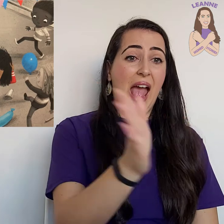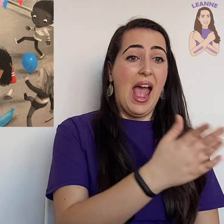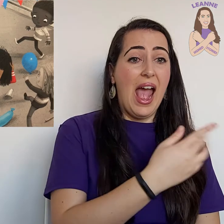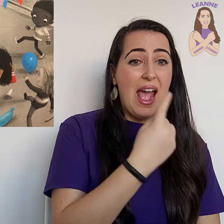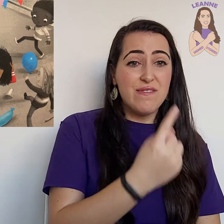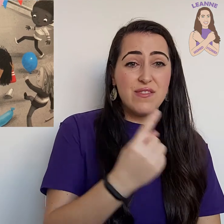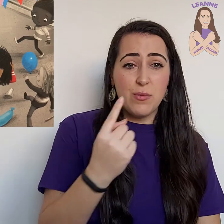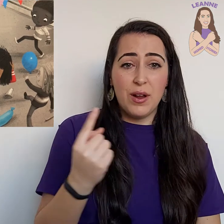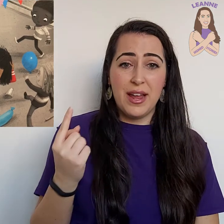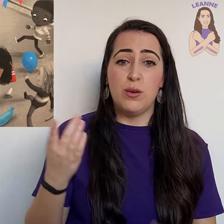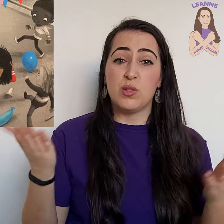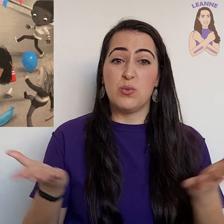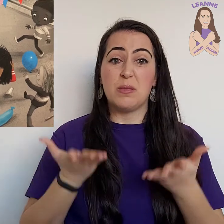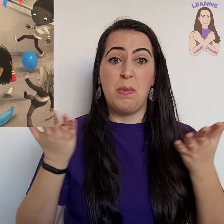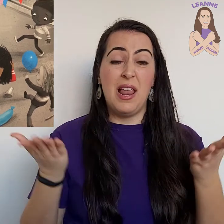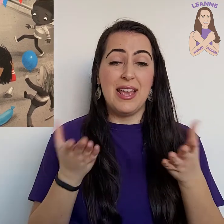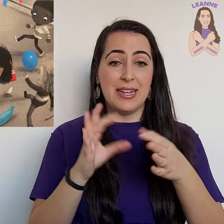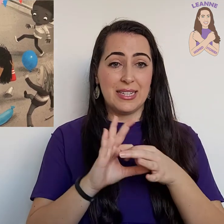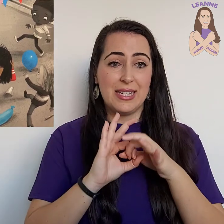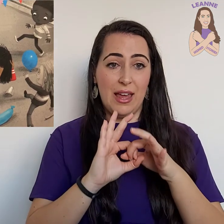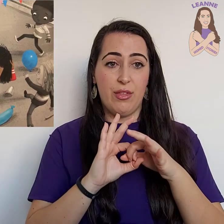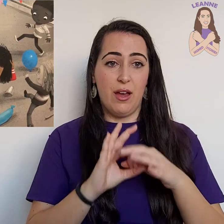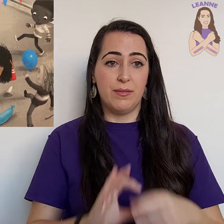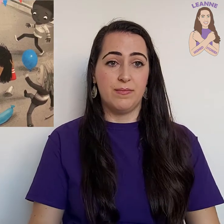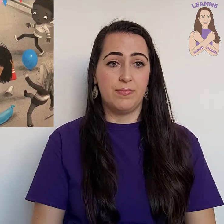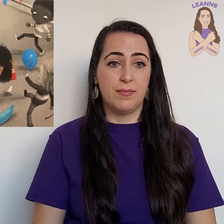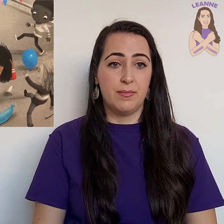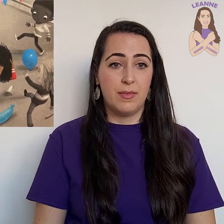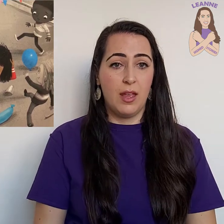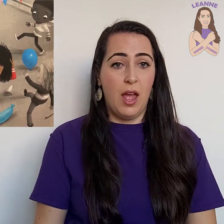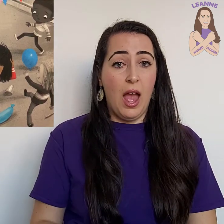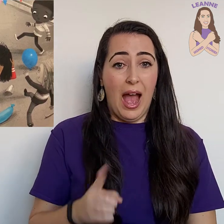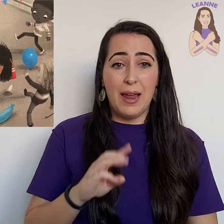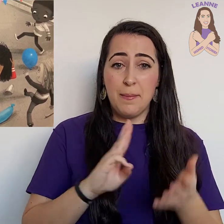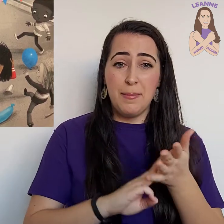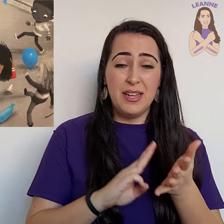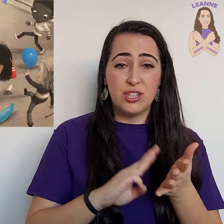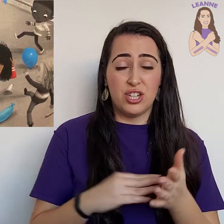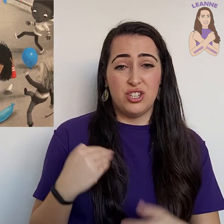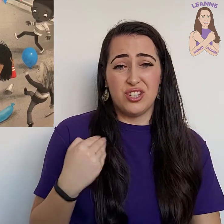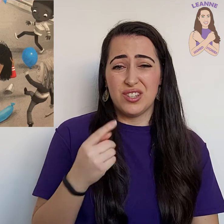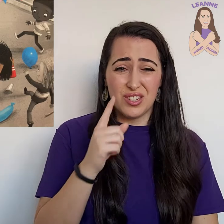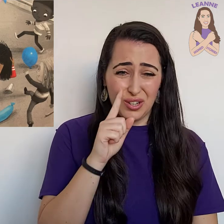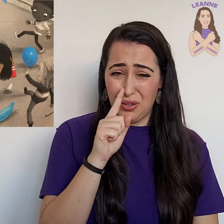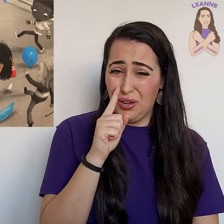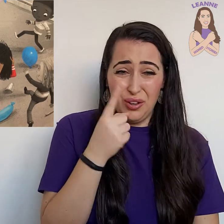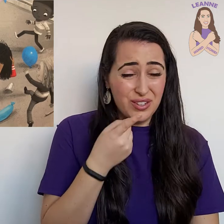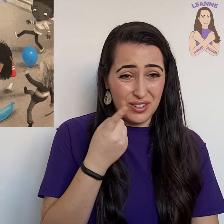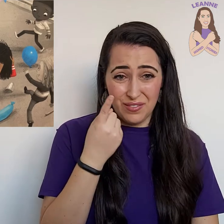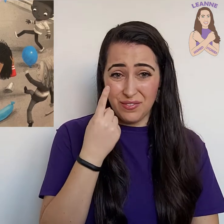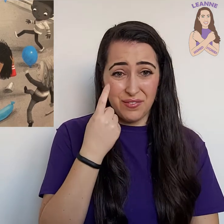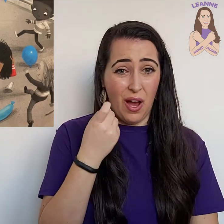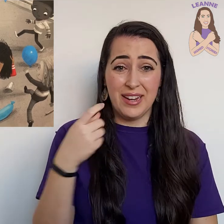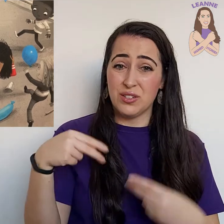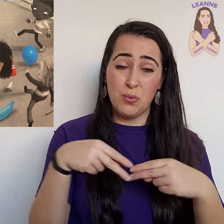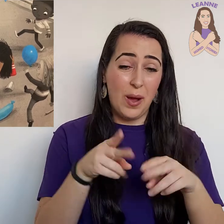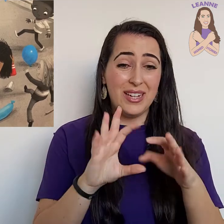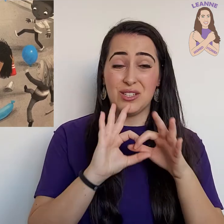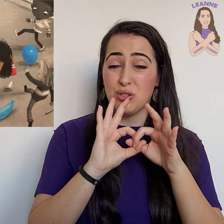Everyone else was playing together. And Misha just couldn't find a way to